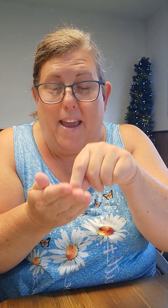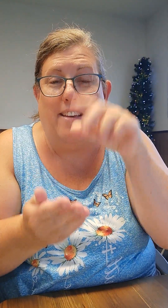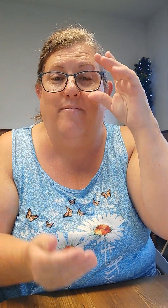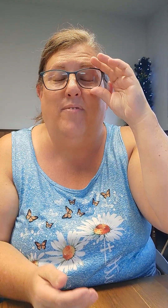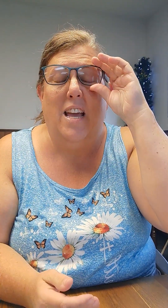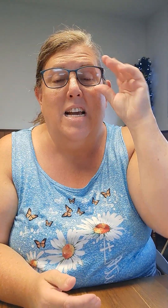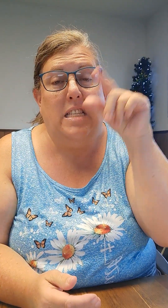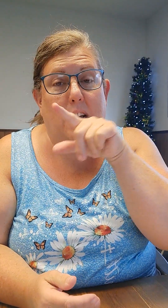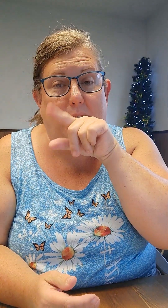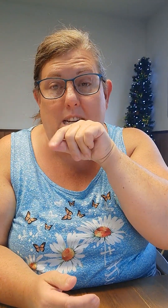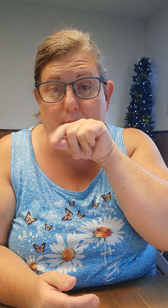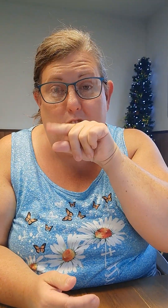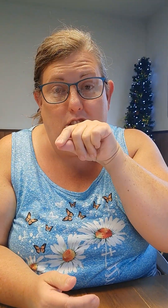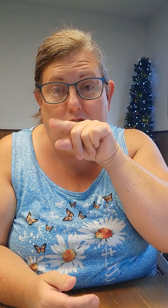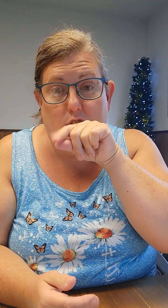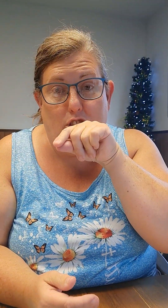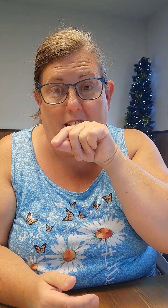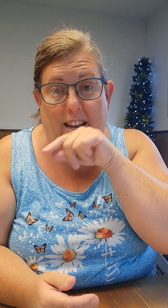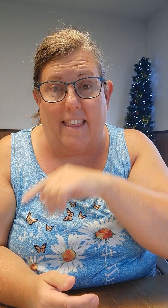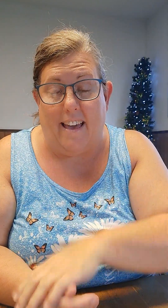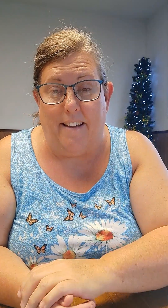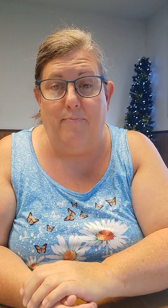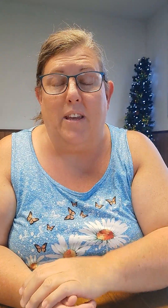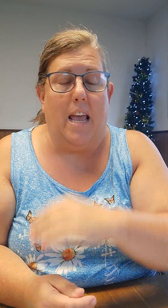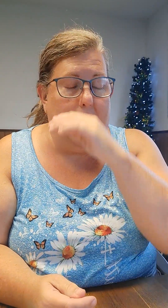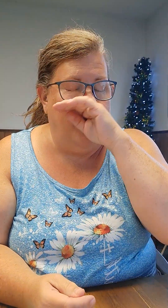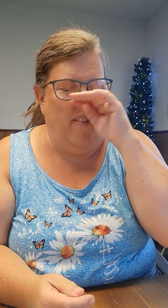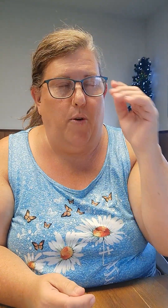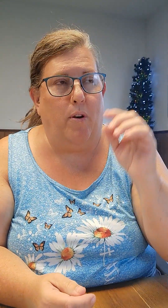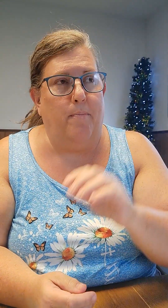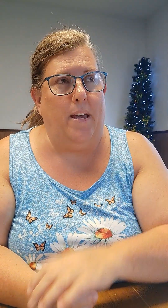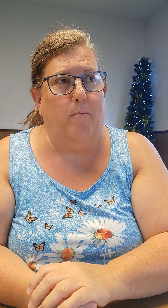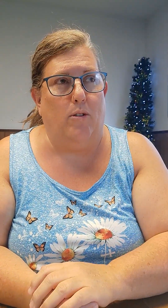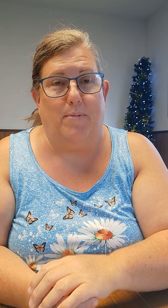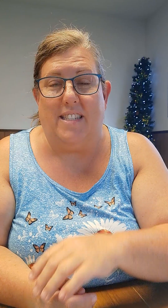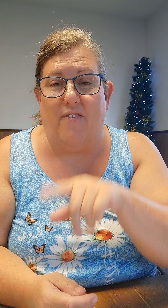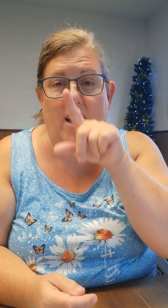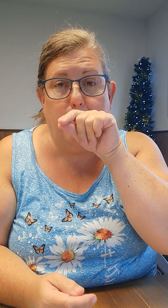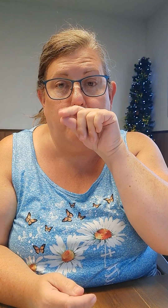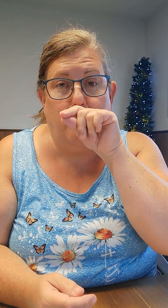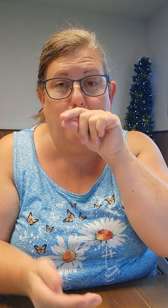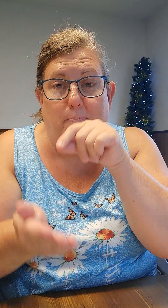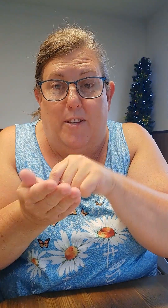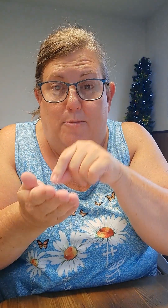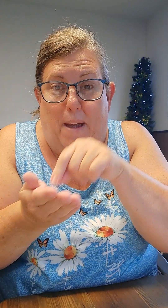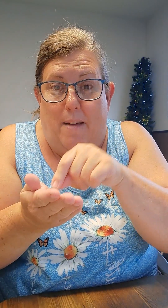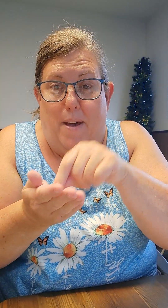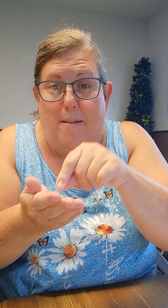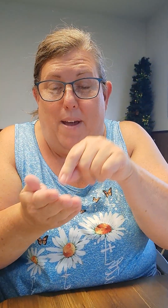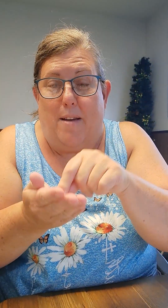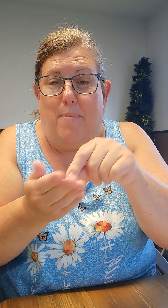pick. Sometimes you can just do chicken like that, but if you want to be more specific, pick, pick, pick, pick.